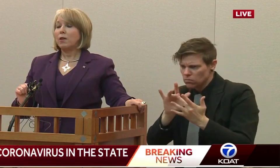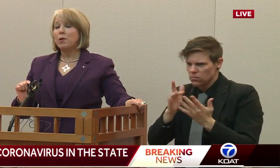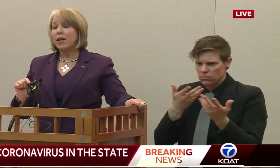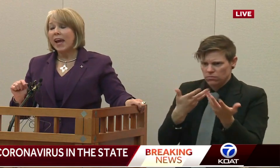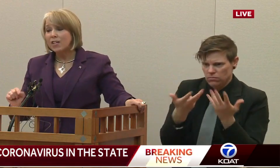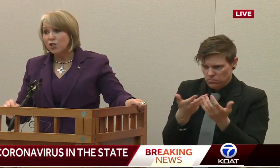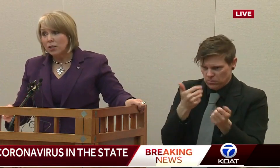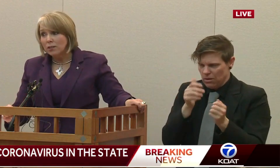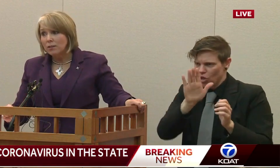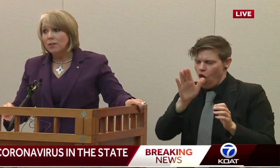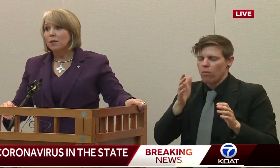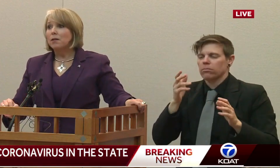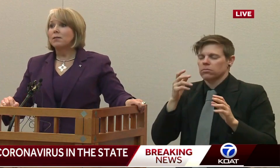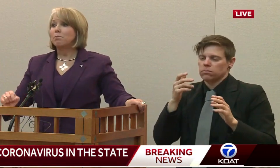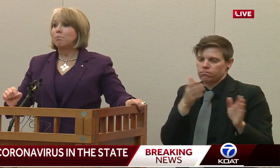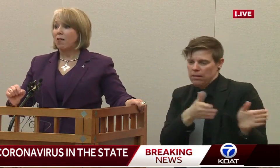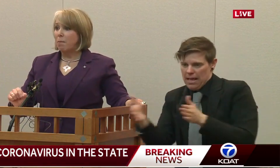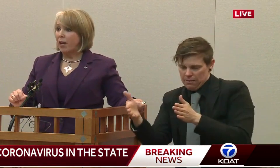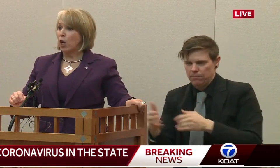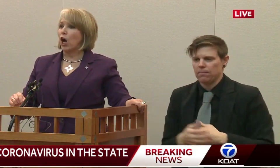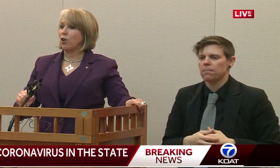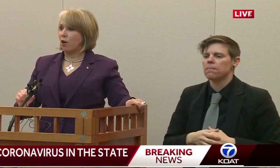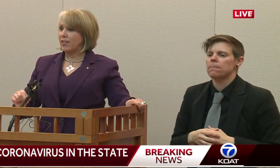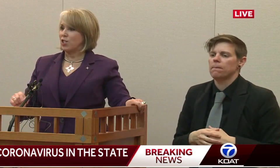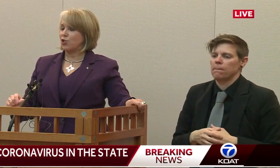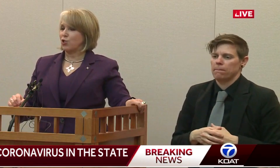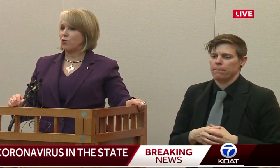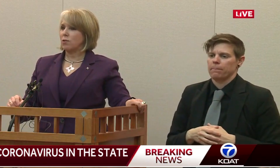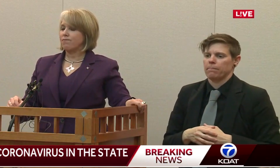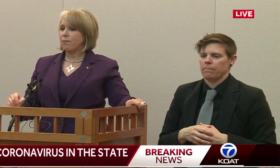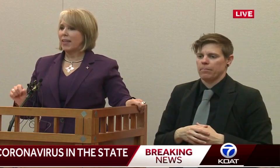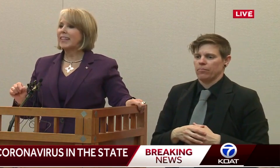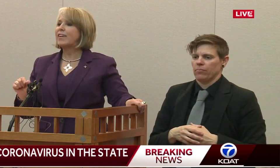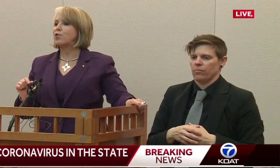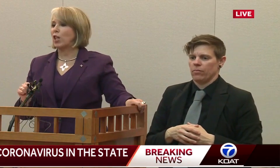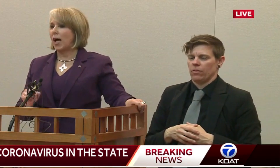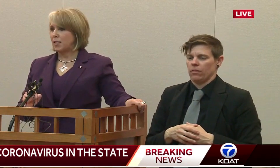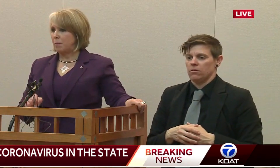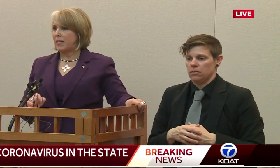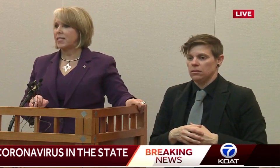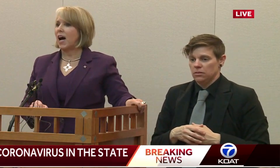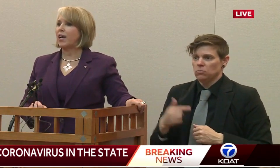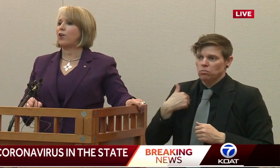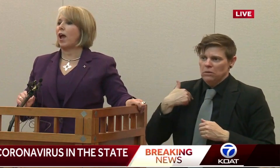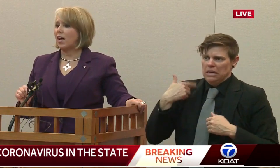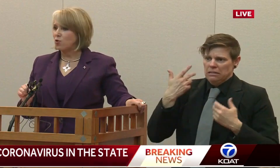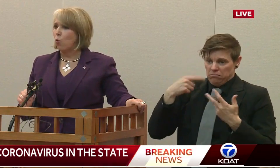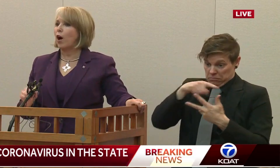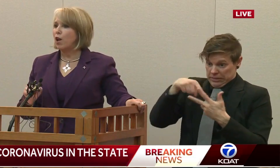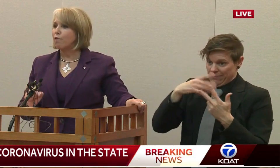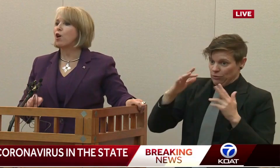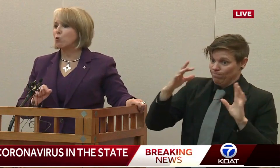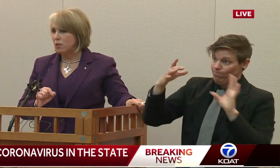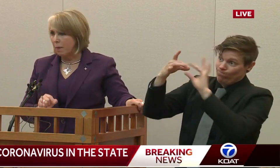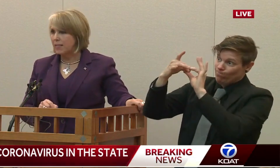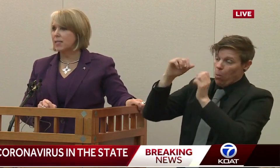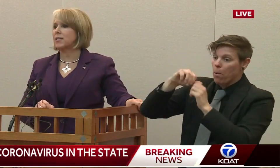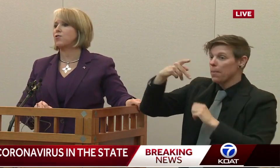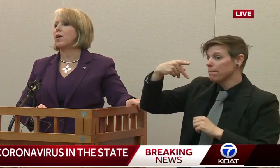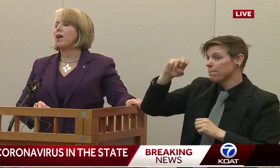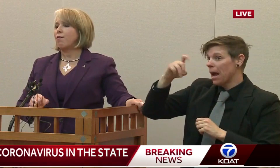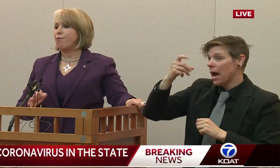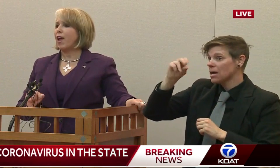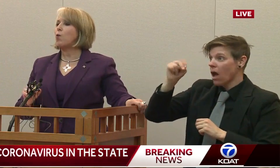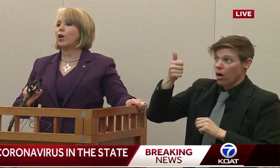The communication by the Pentagon on these issues leaves a lot to be desired. Ask one of those New